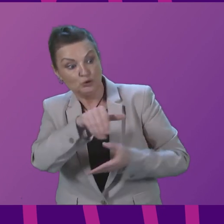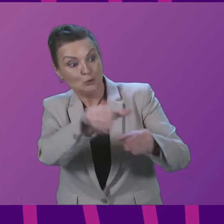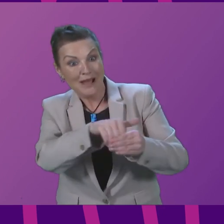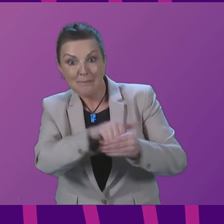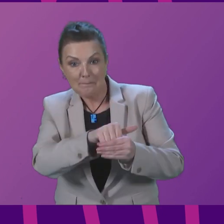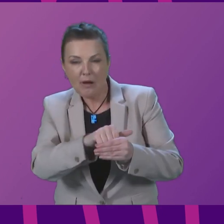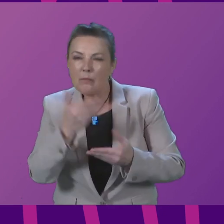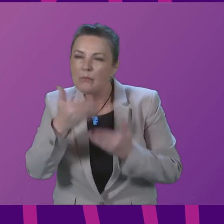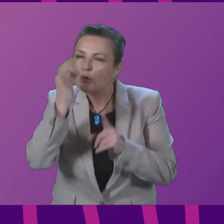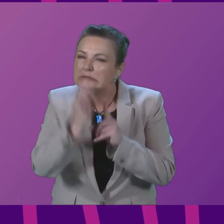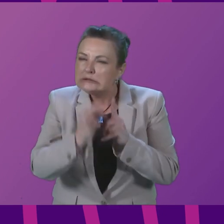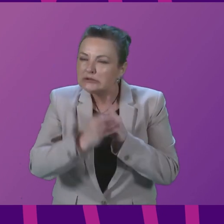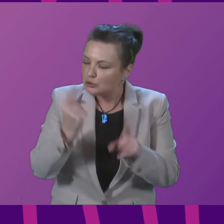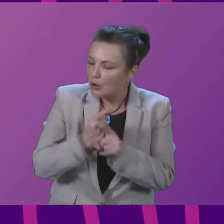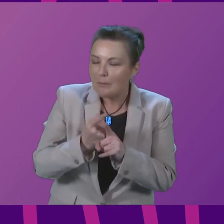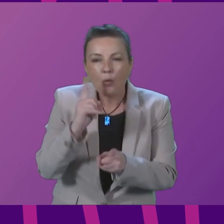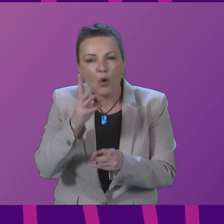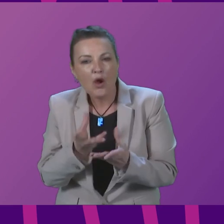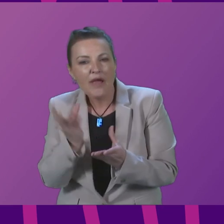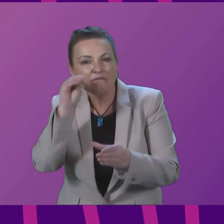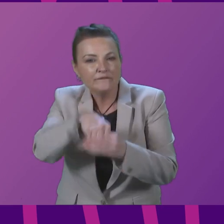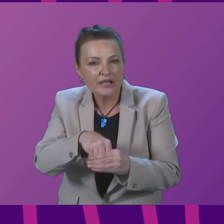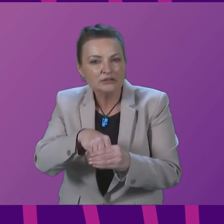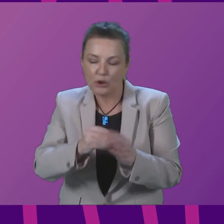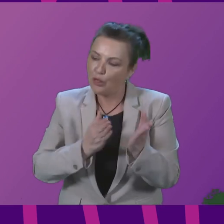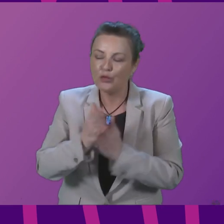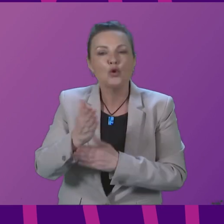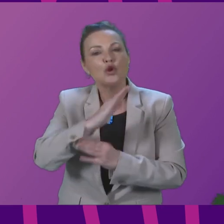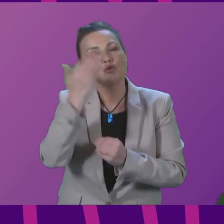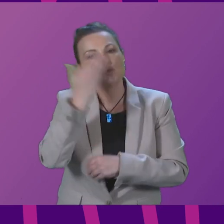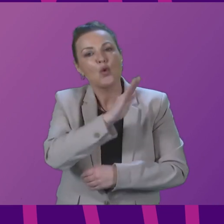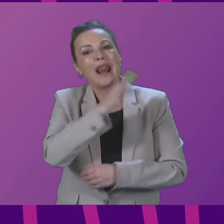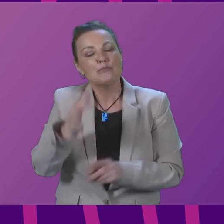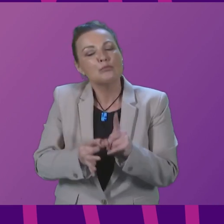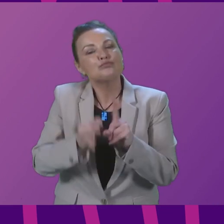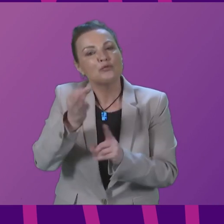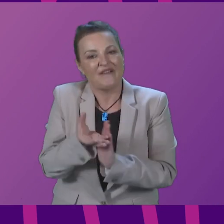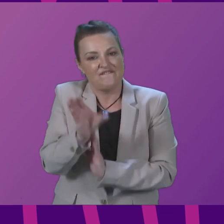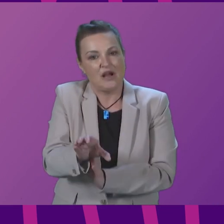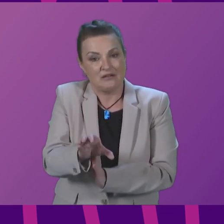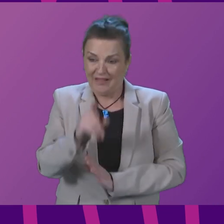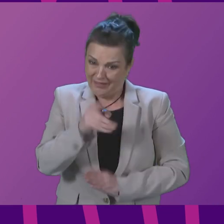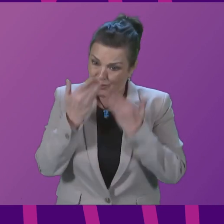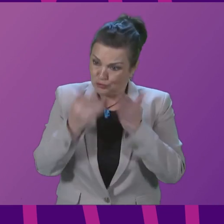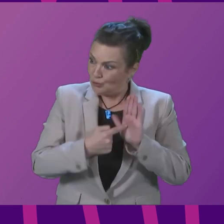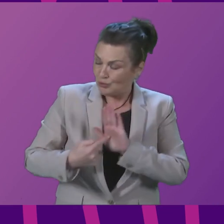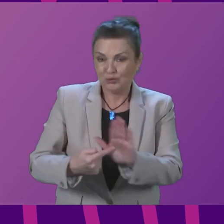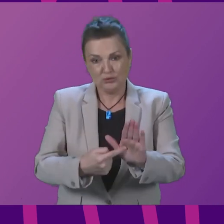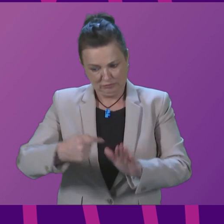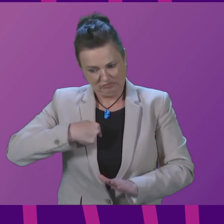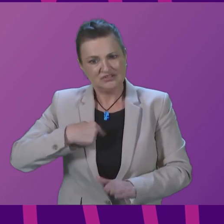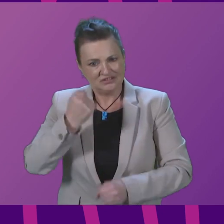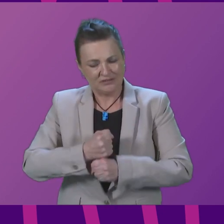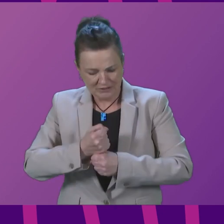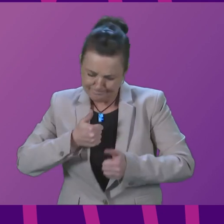in my answer talk about the investment we are making through the School Library Improvement Fund which I think demonstrates the commitment of this government to supporting libraries